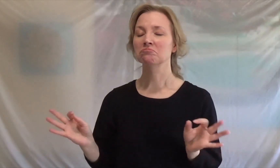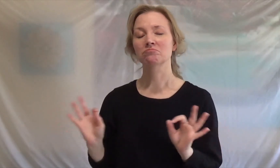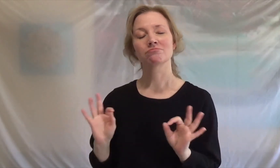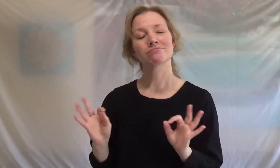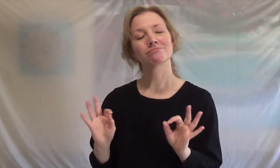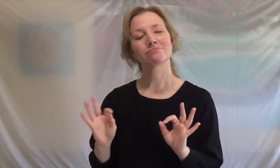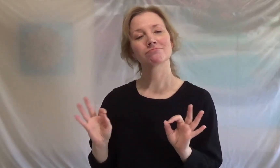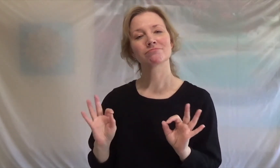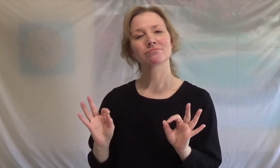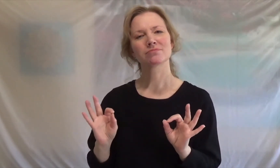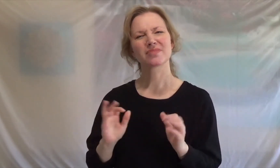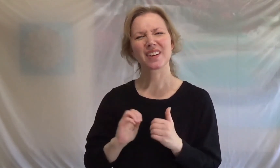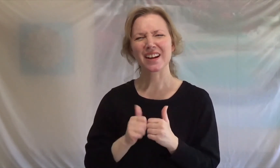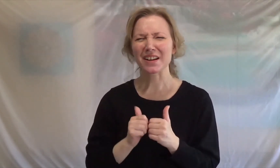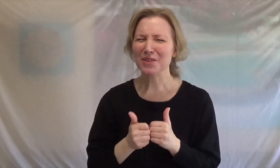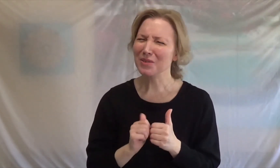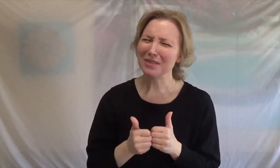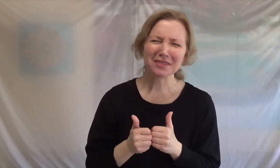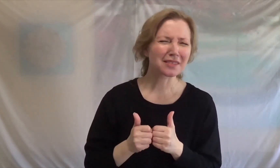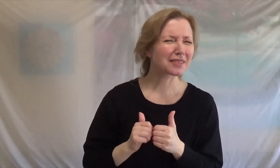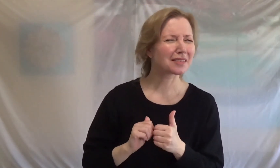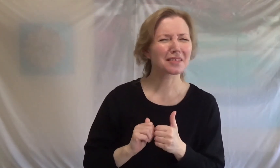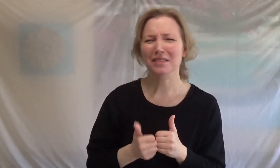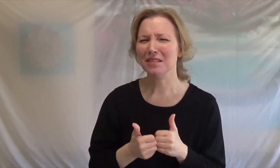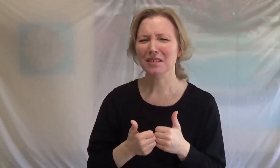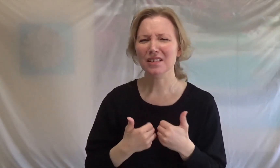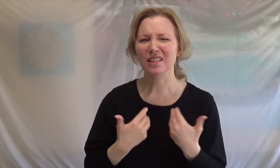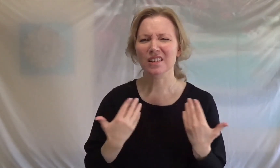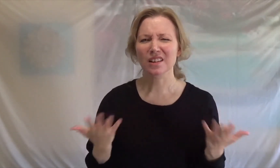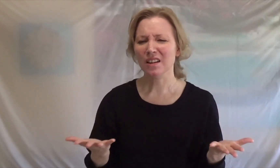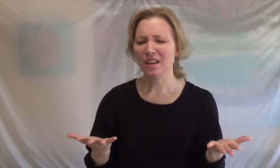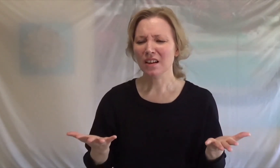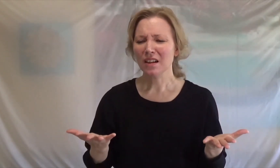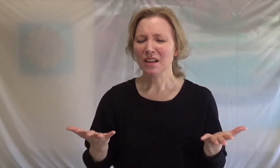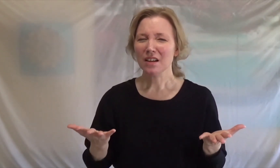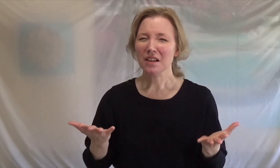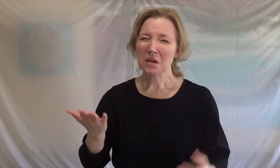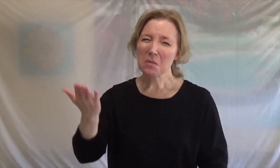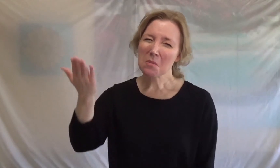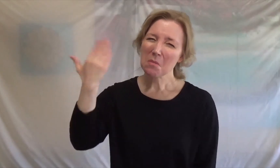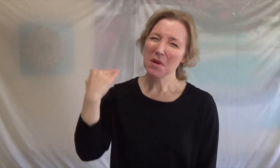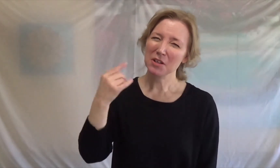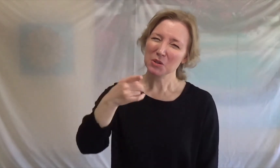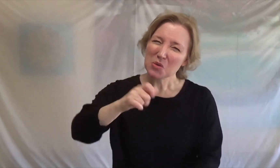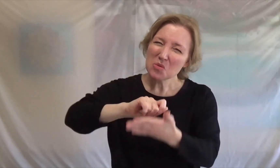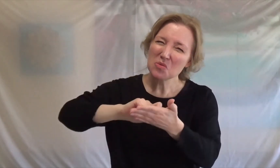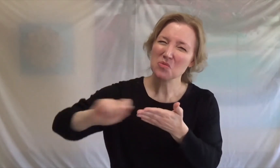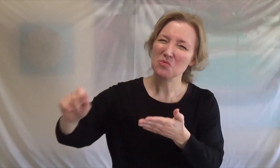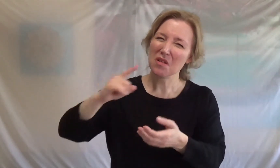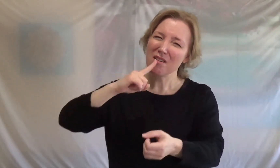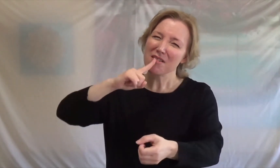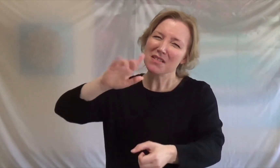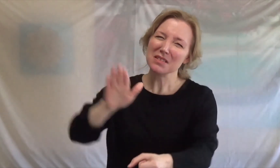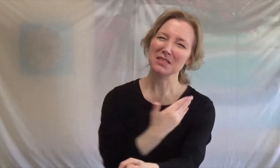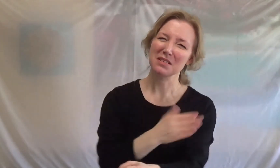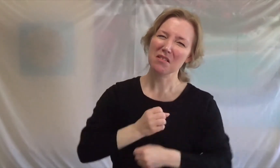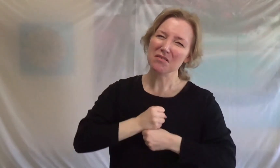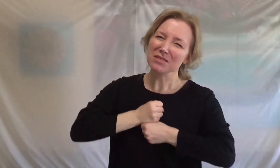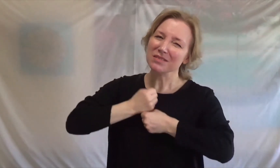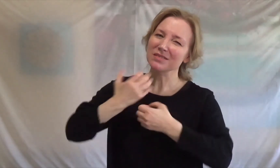okay now that I'm gone Cause you didn't mean what you wrote in that